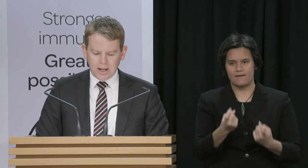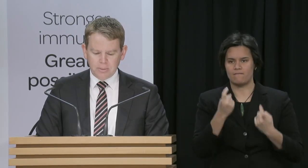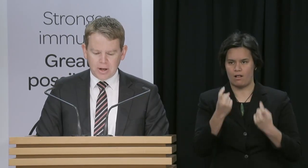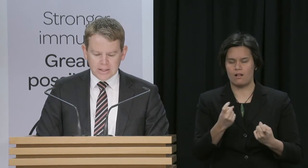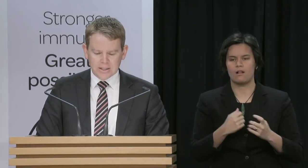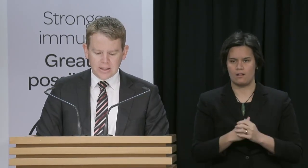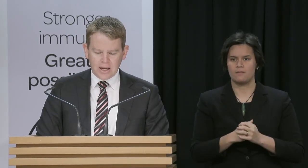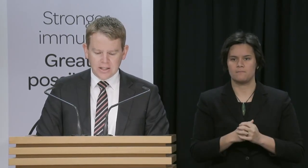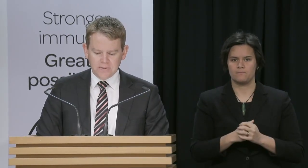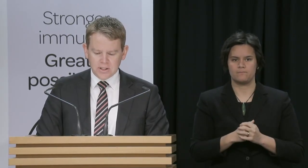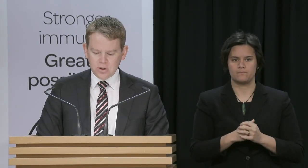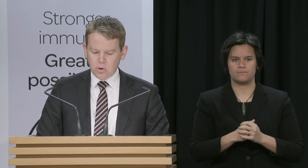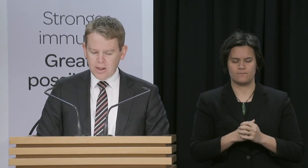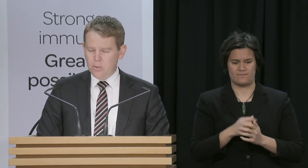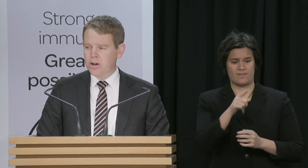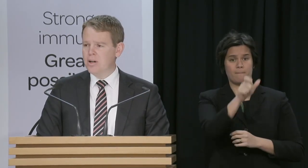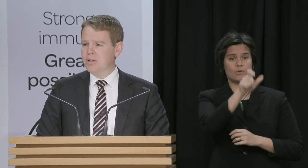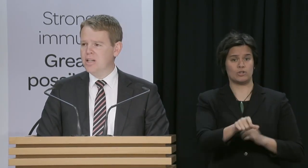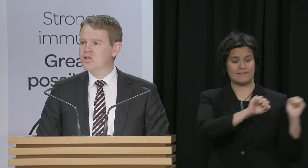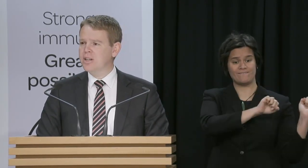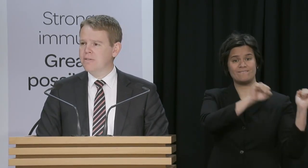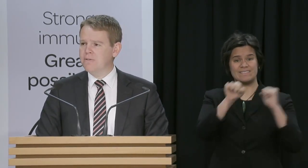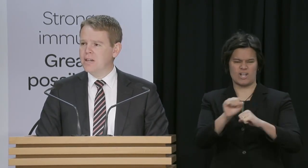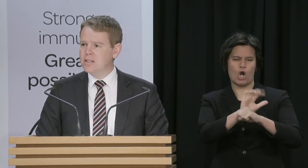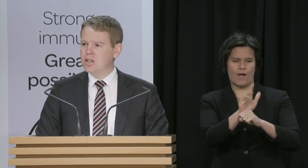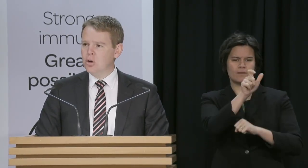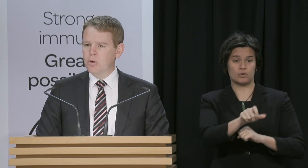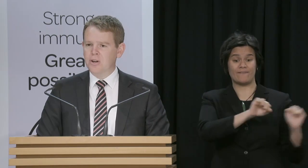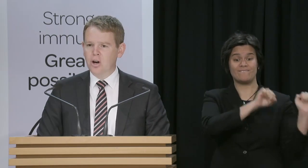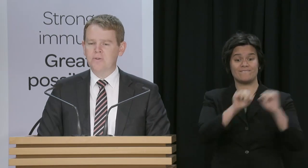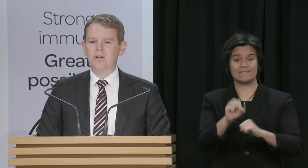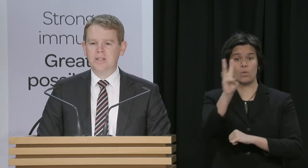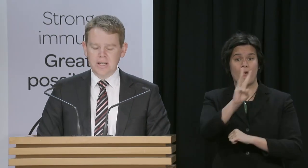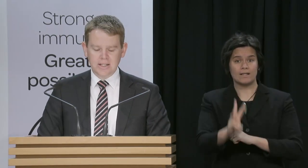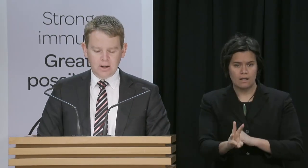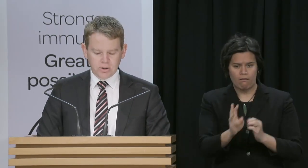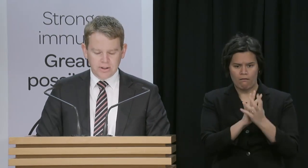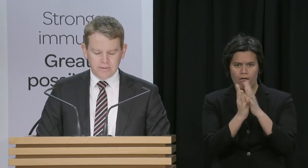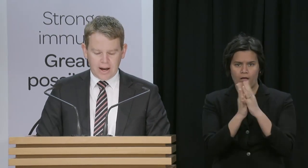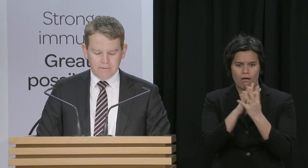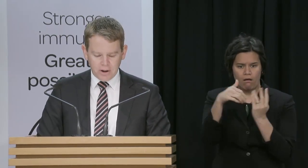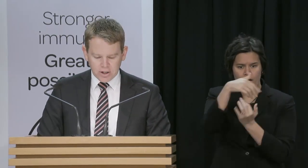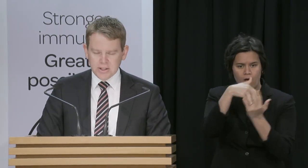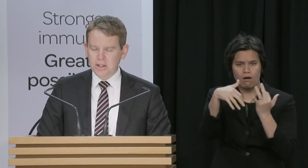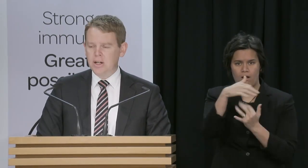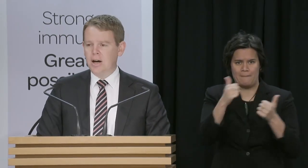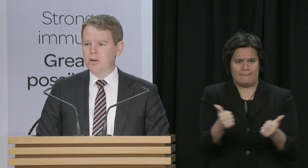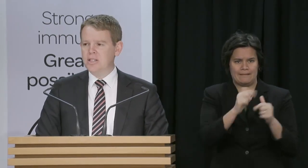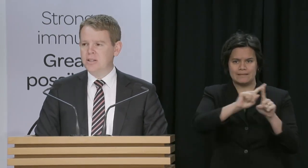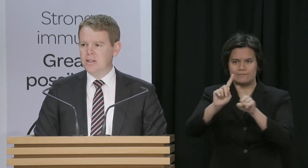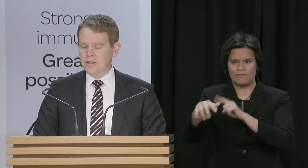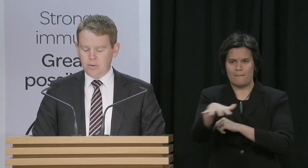highly populated places that the case visited while they were potentially infected with the COVID-19 Delta variant,